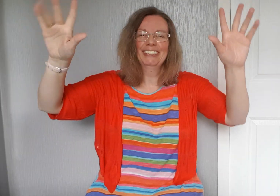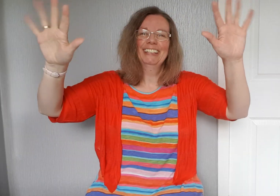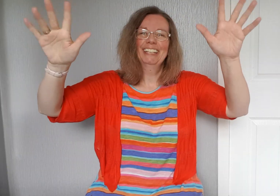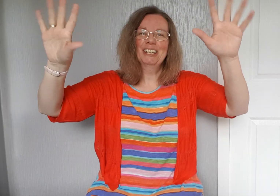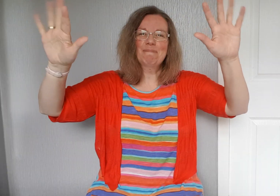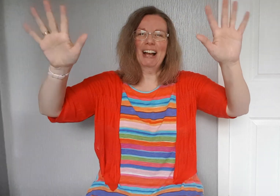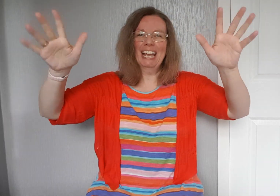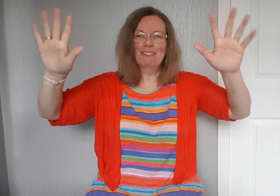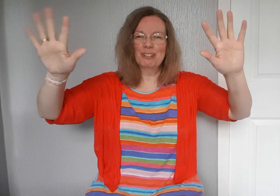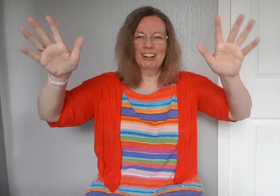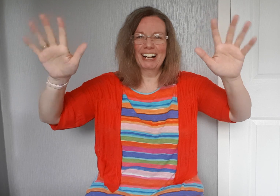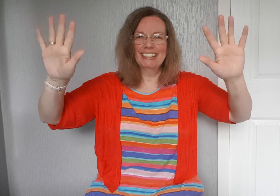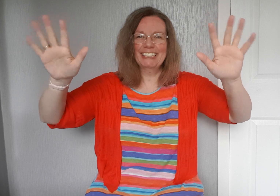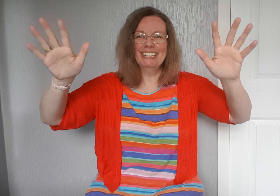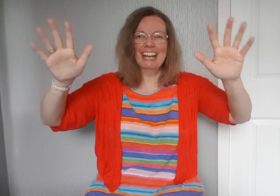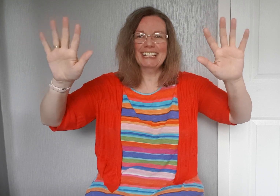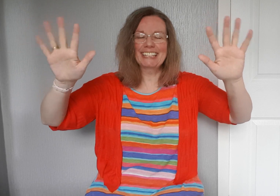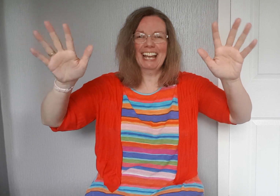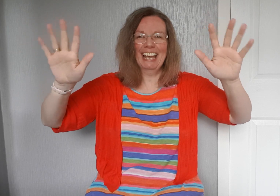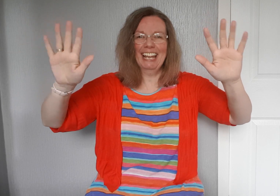Goodbye everyone. See you next time.